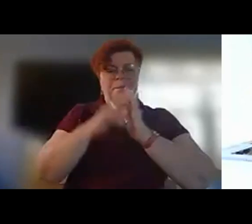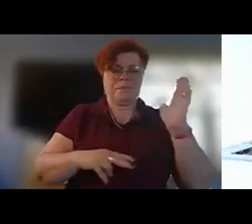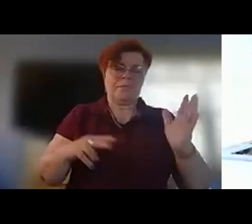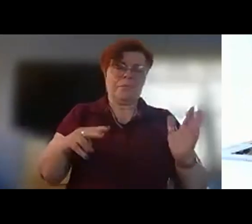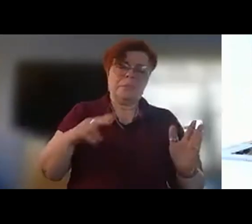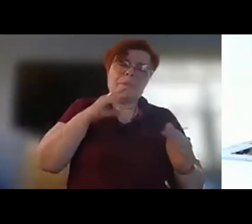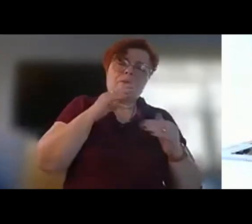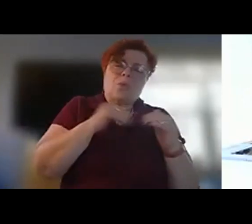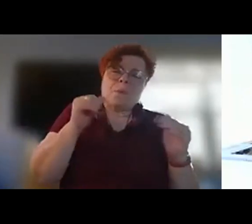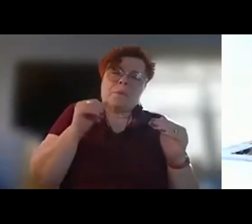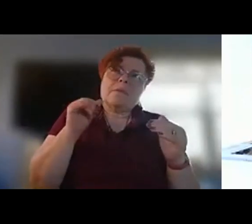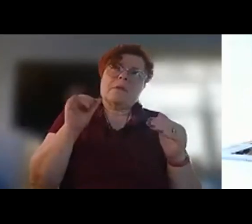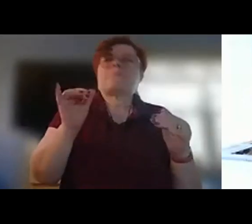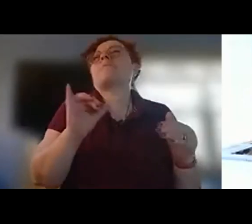i don't know um